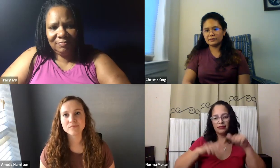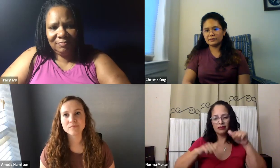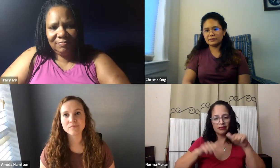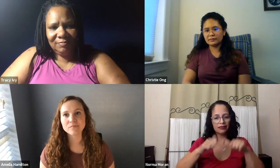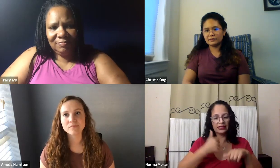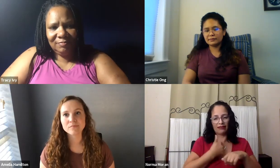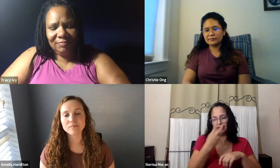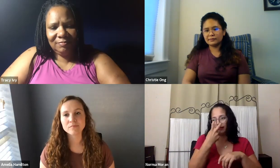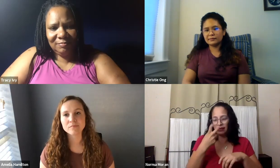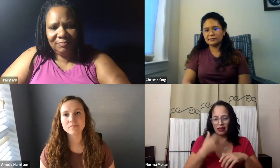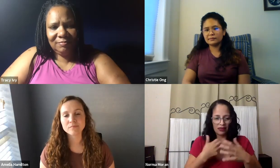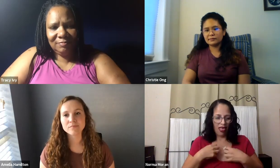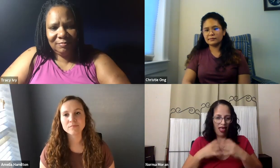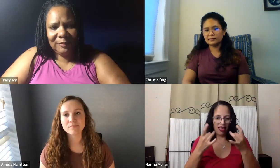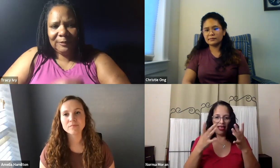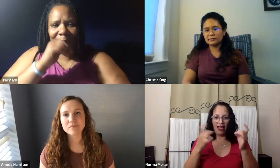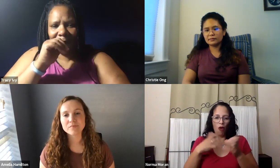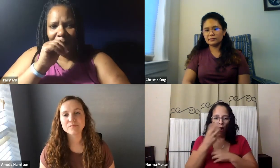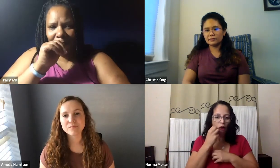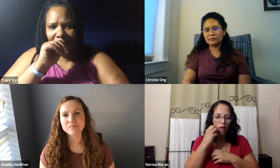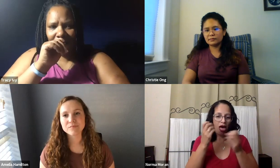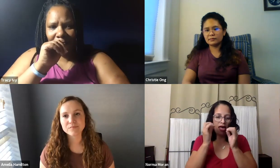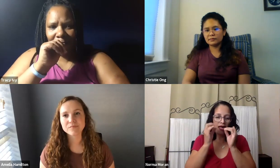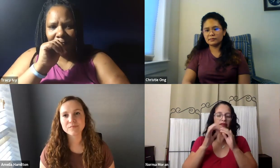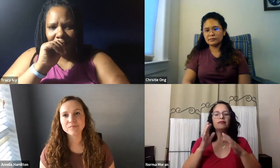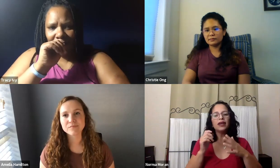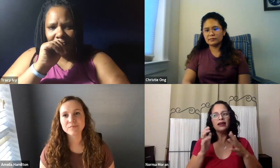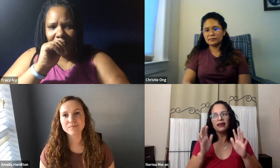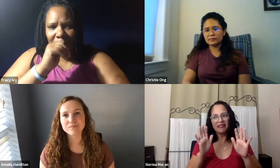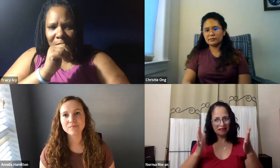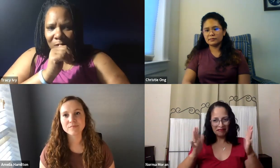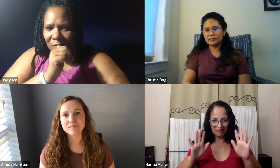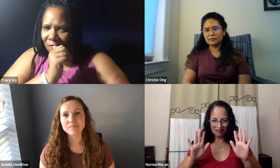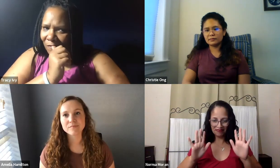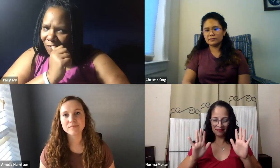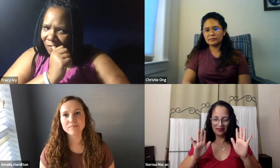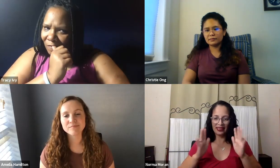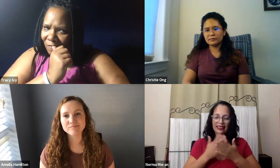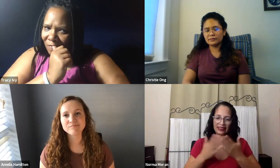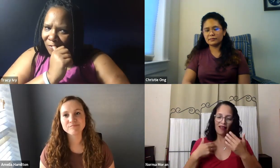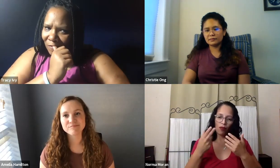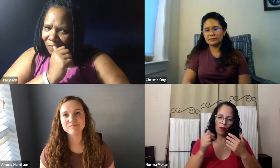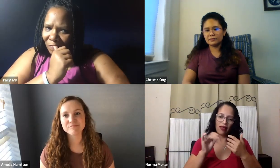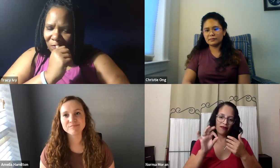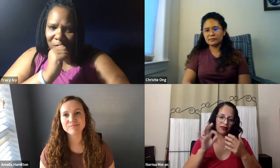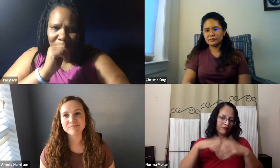in my head. I had a lot of self-doubt. I had a lot of angst, and I was homesick. I wanted to go home.